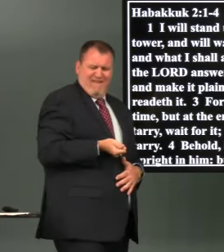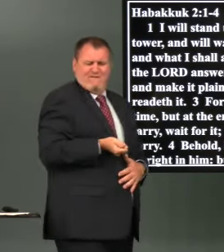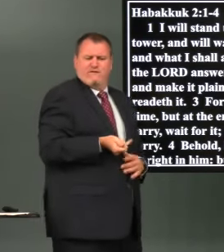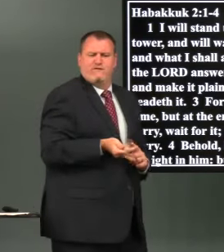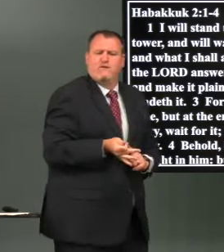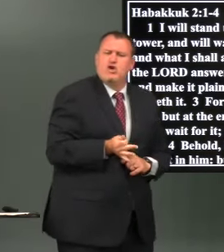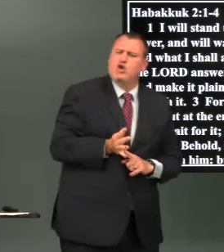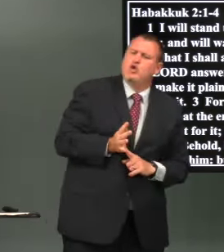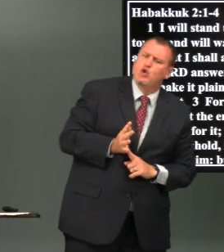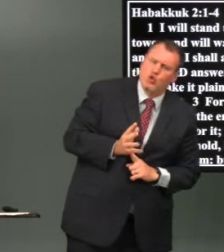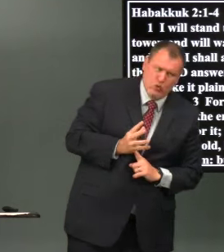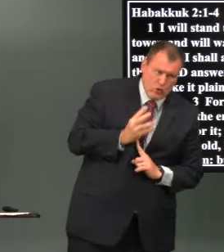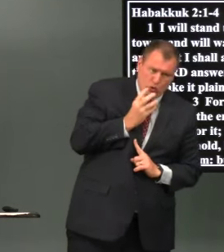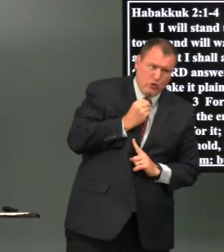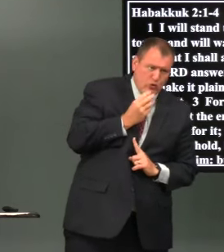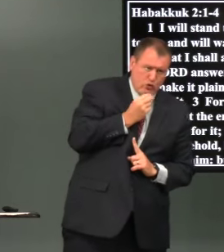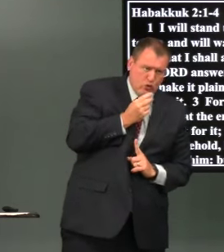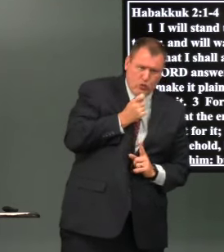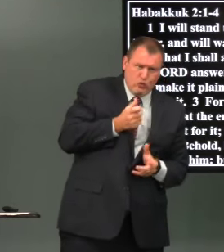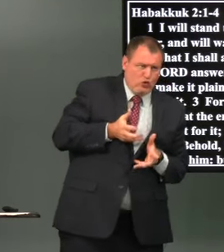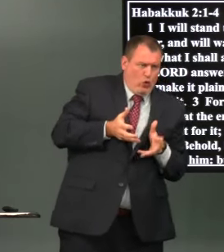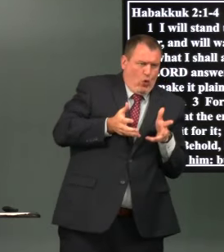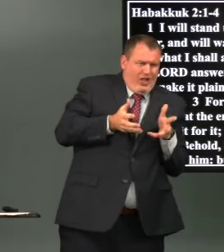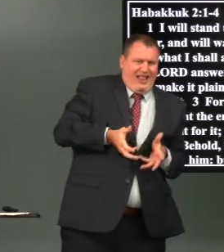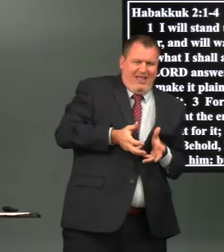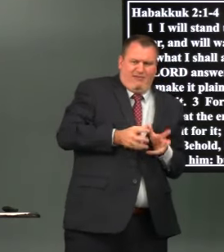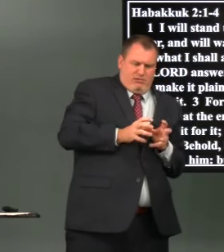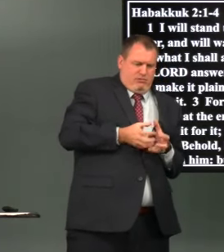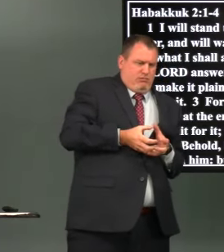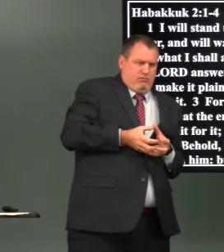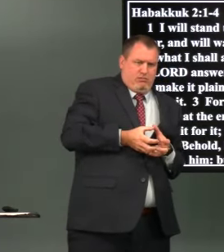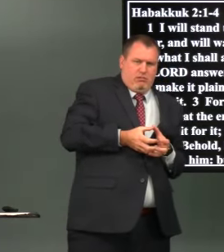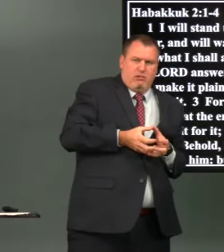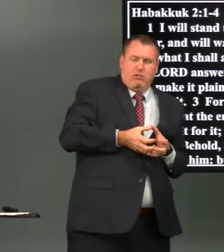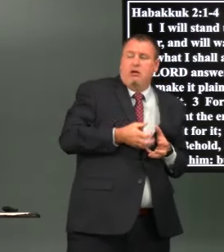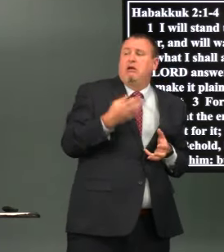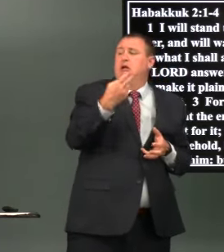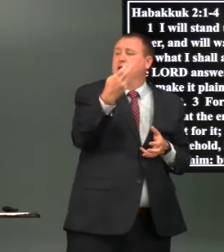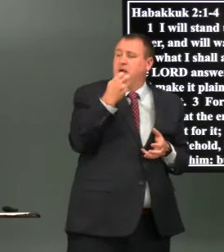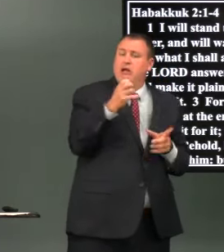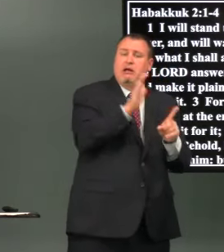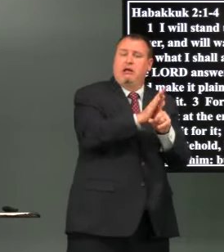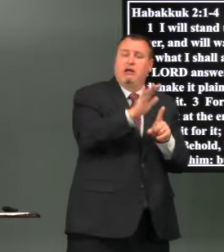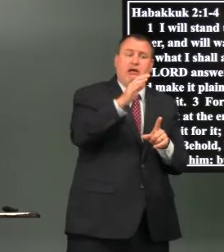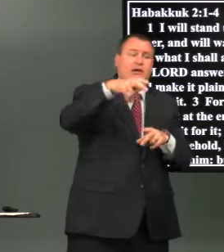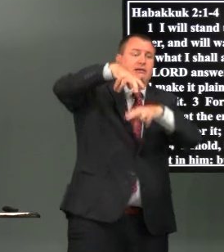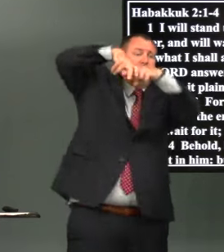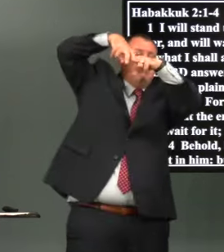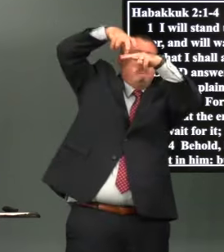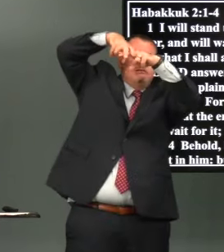was a man and one of the few Jews left and